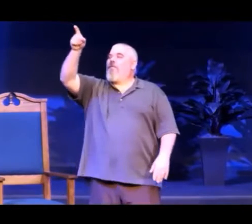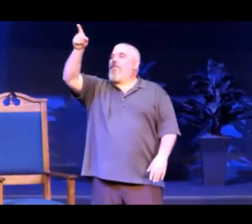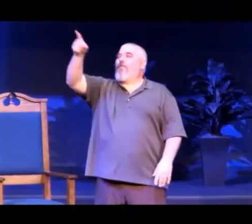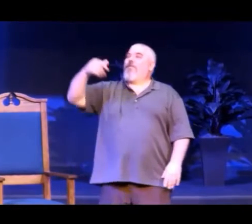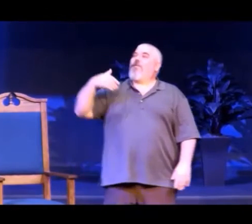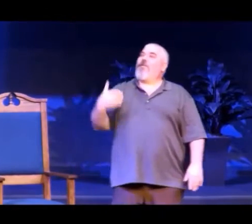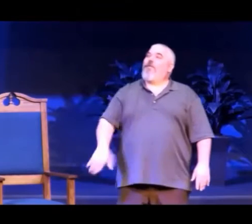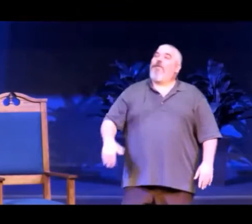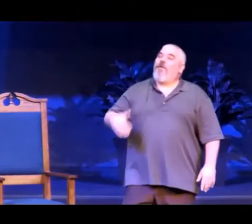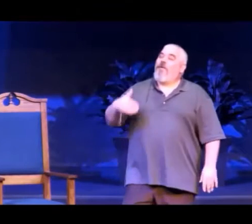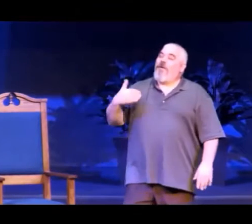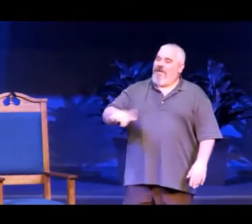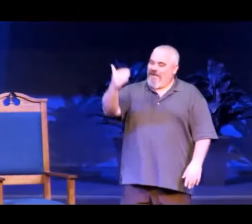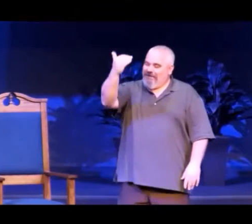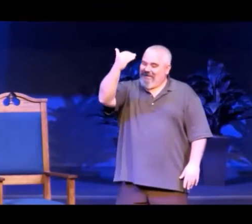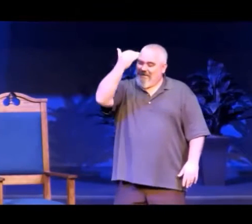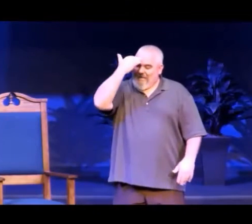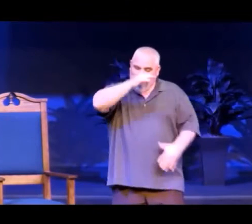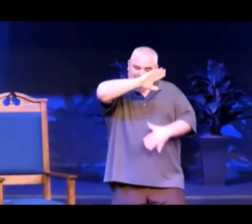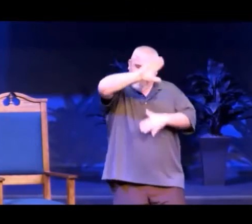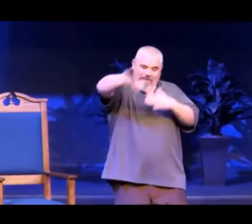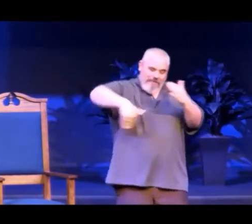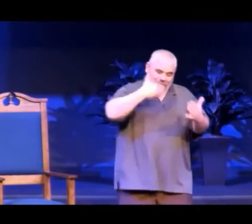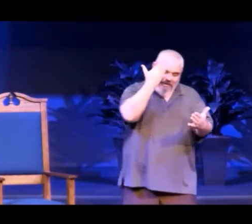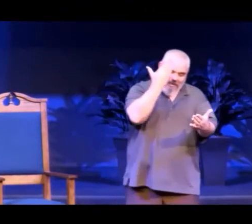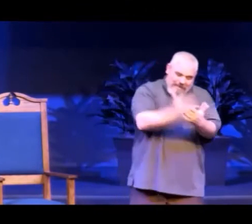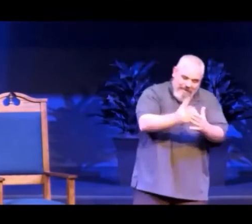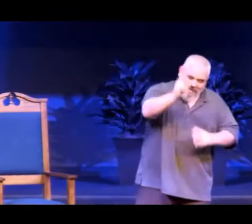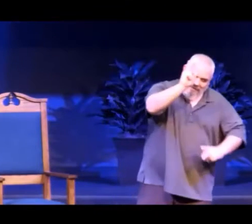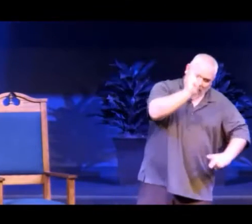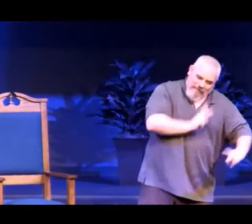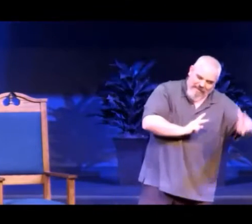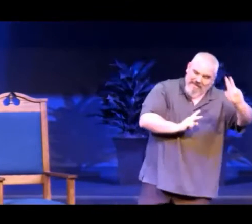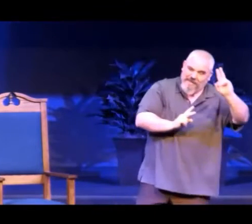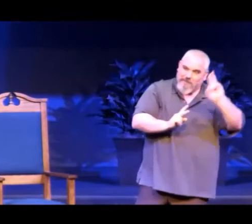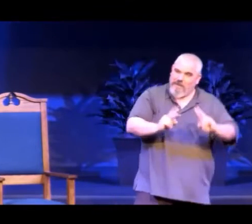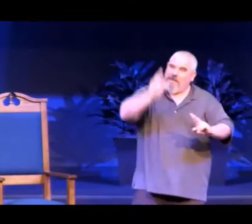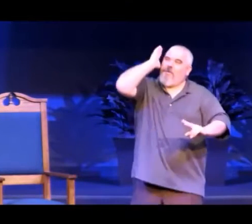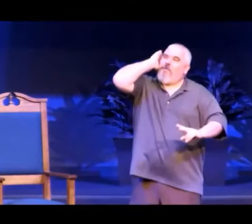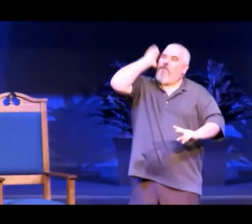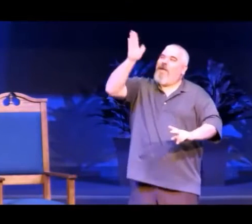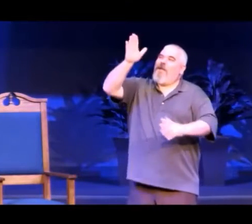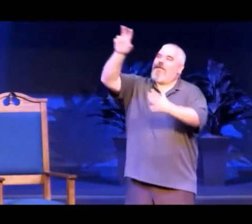That every knee will bow before